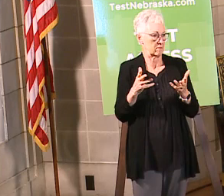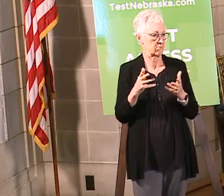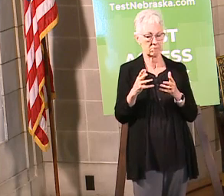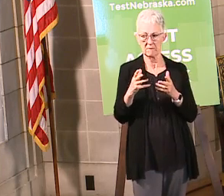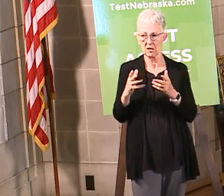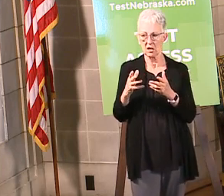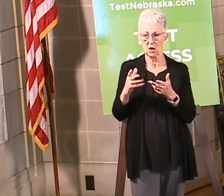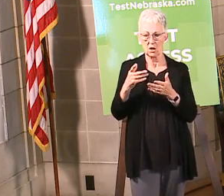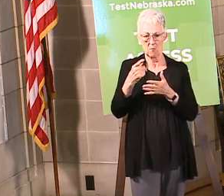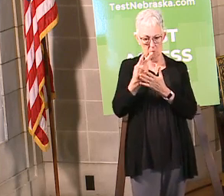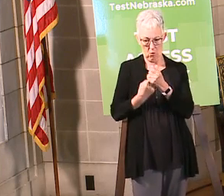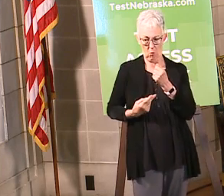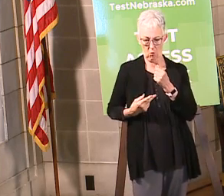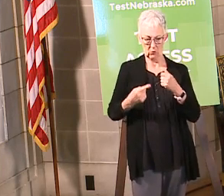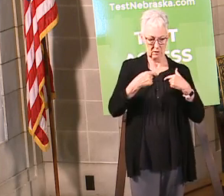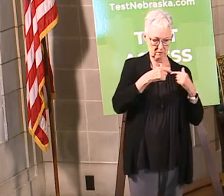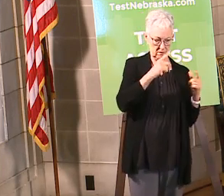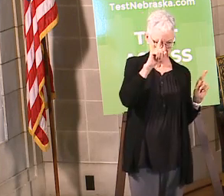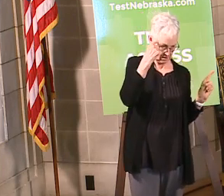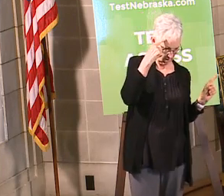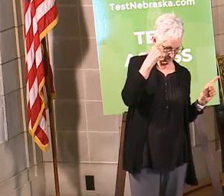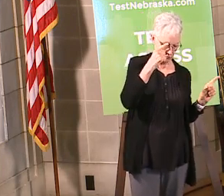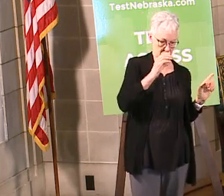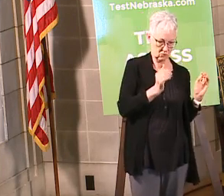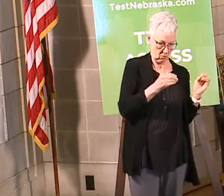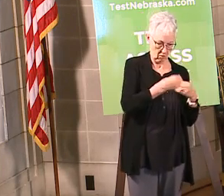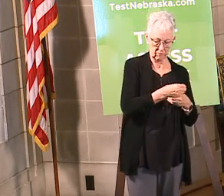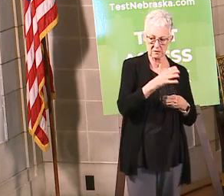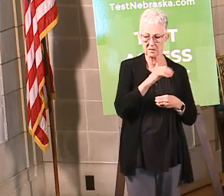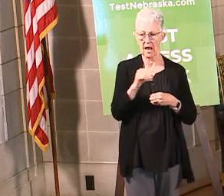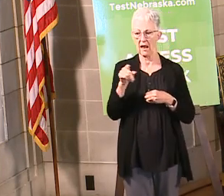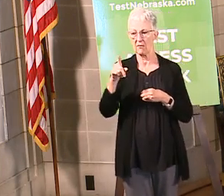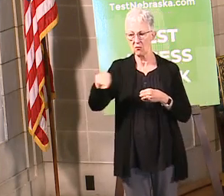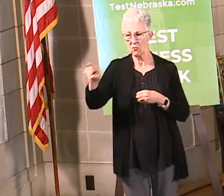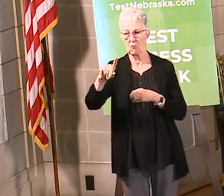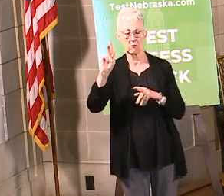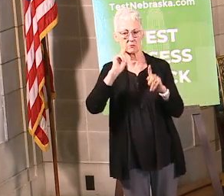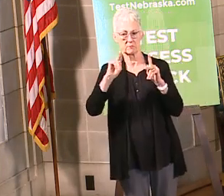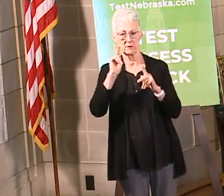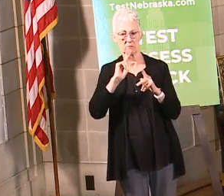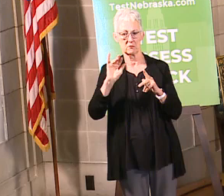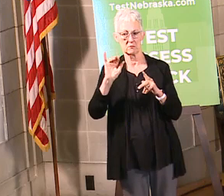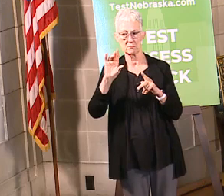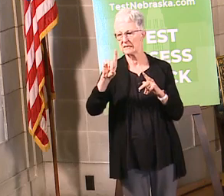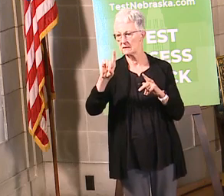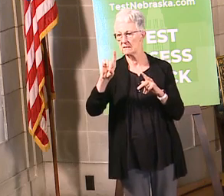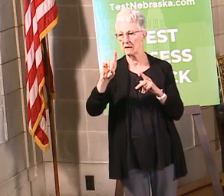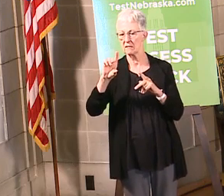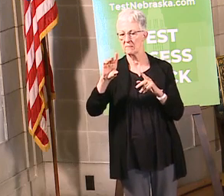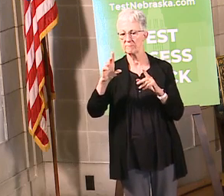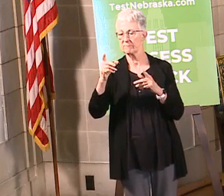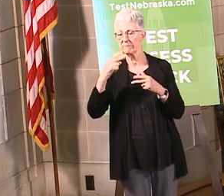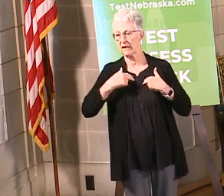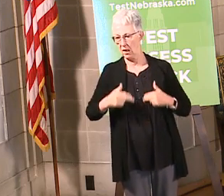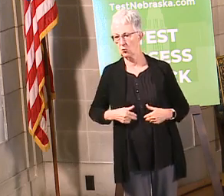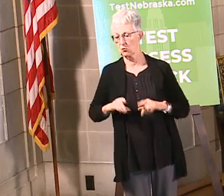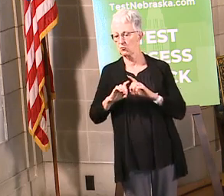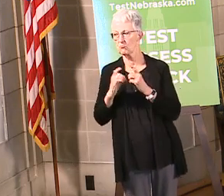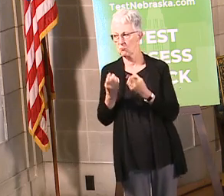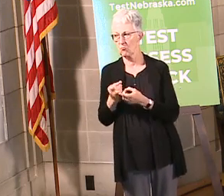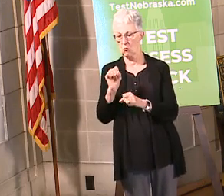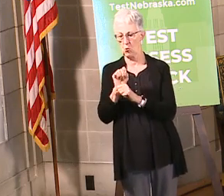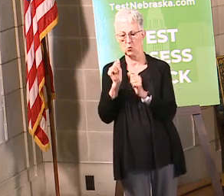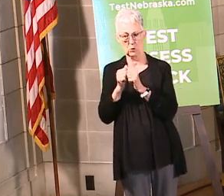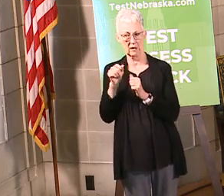day. The buck does stop here at the governor's office with the chief medical officer and I, because we're the ones that officially sign off on all these. The local public health